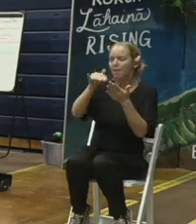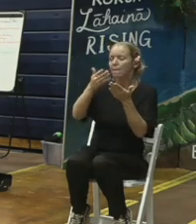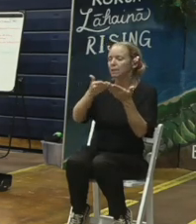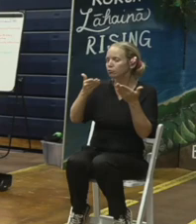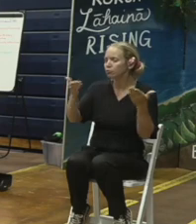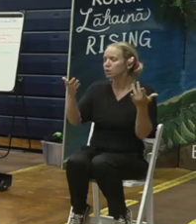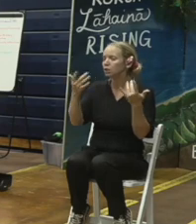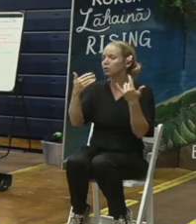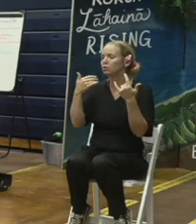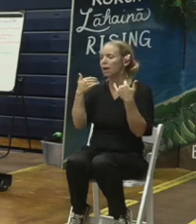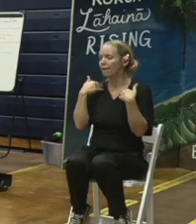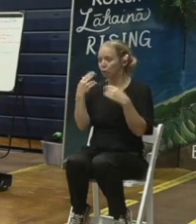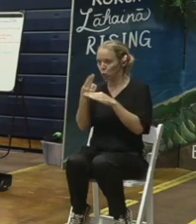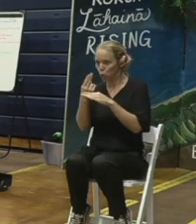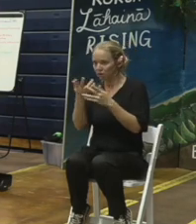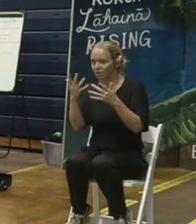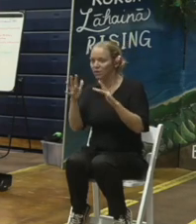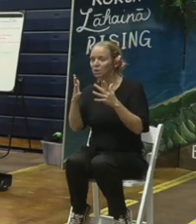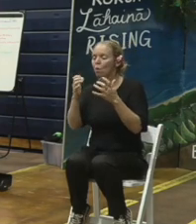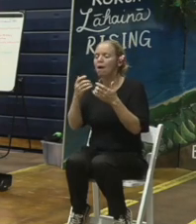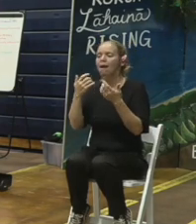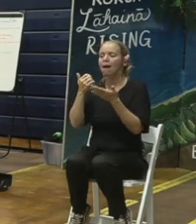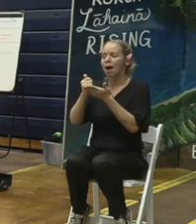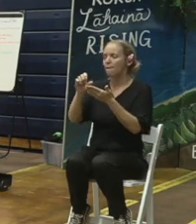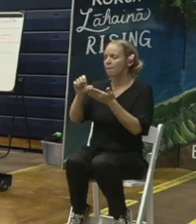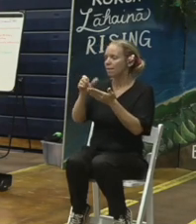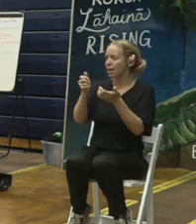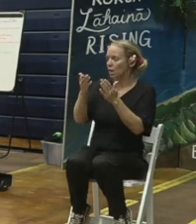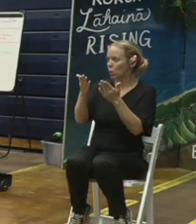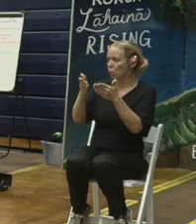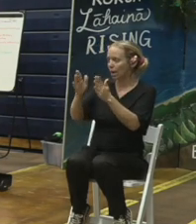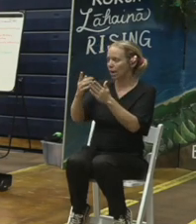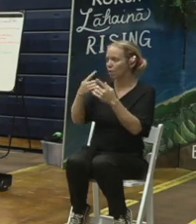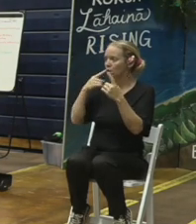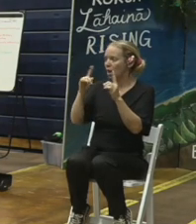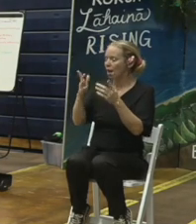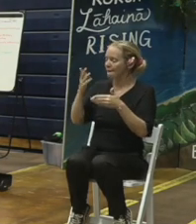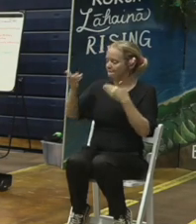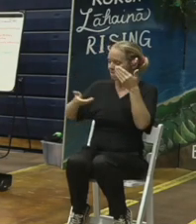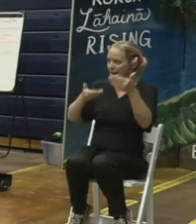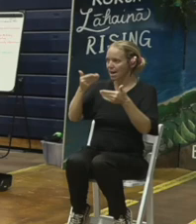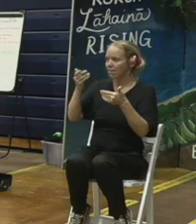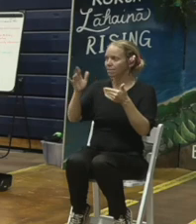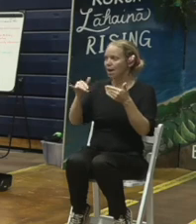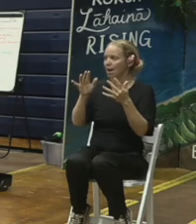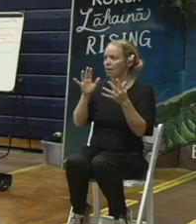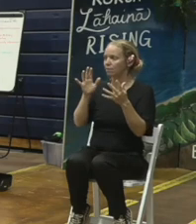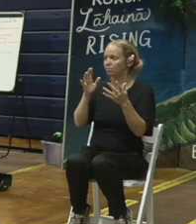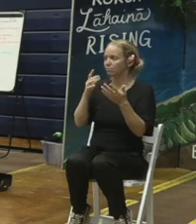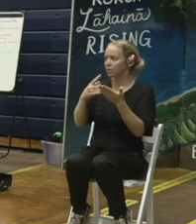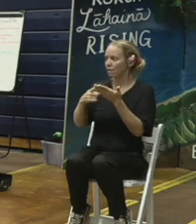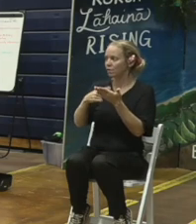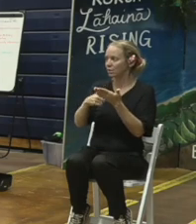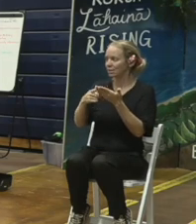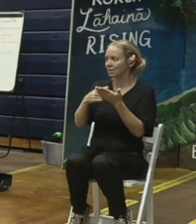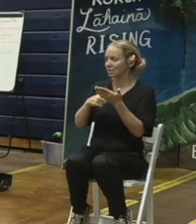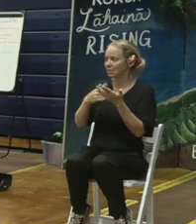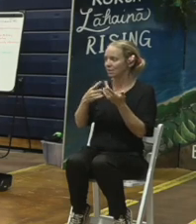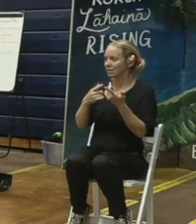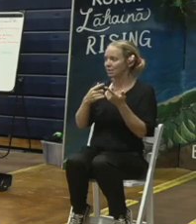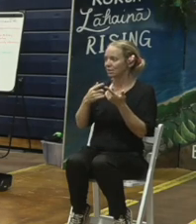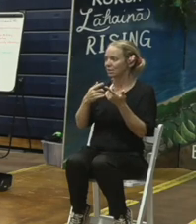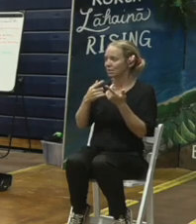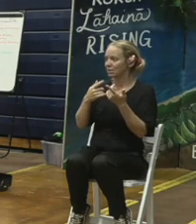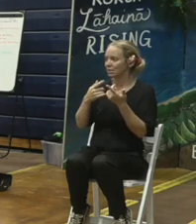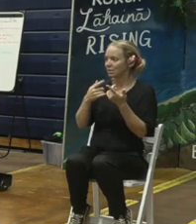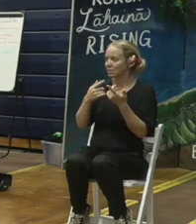we would like to help in absolutely any ways that we can so I invite conversation and I did bring some so if anybody wants